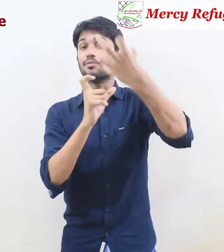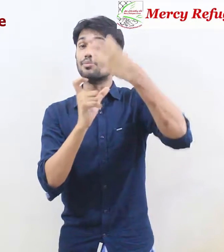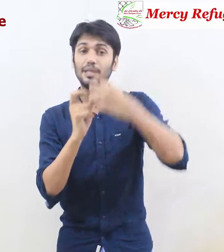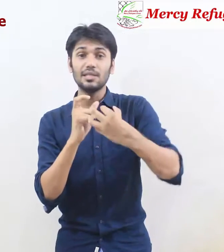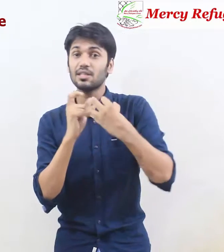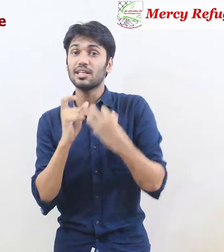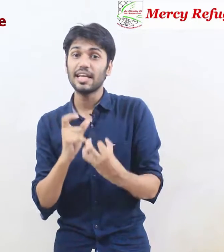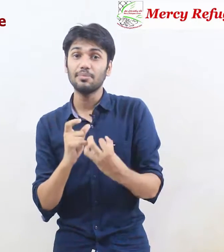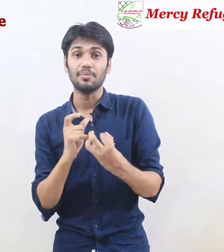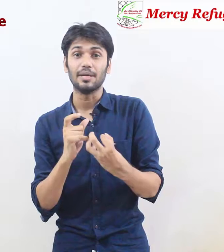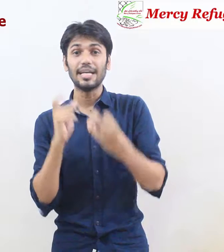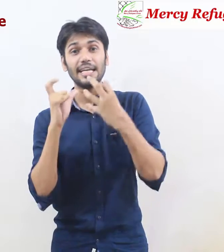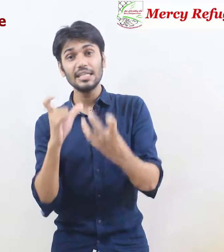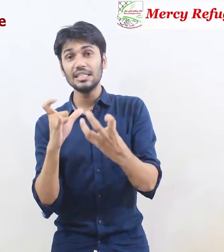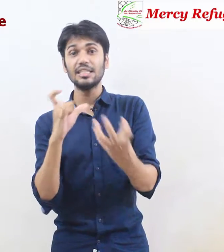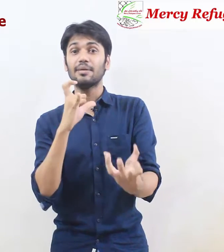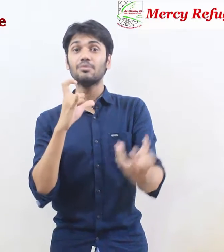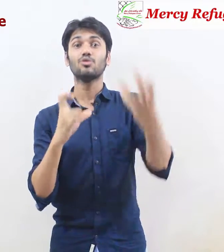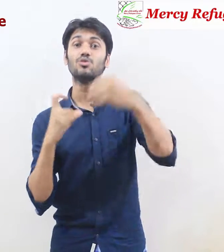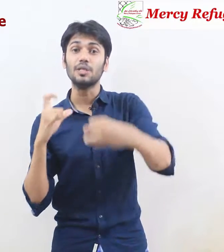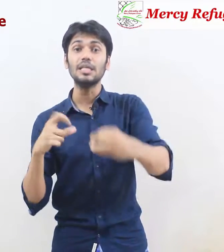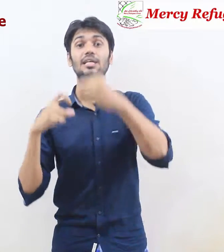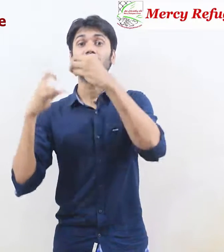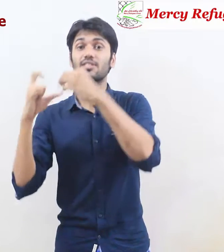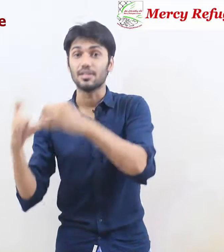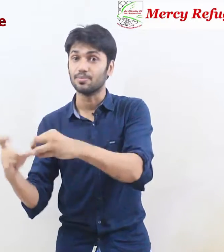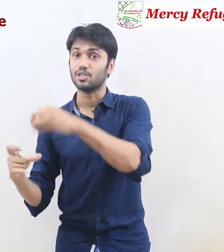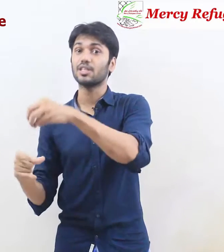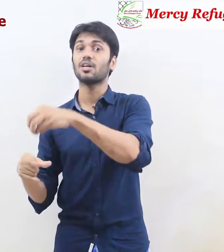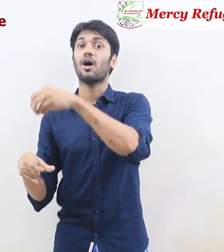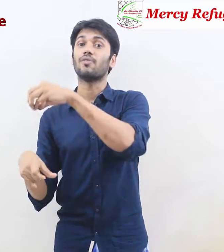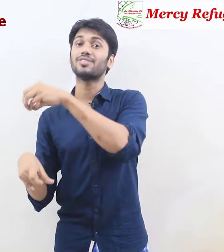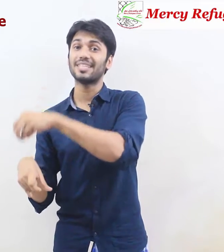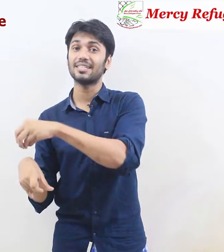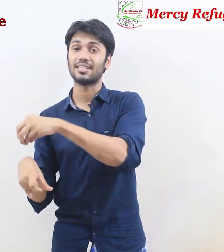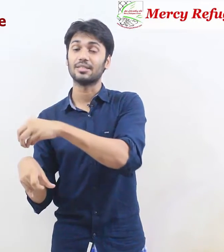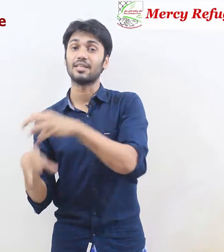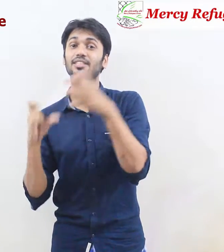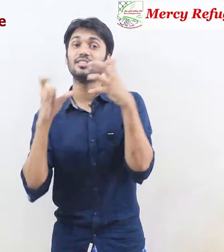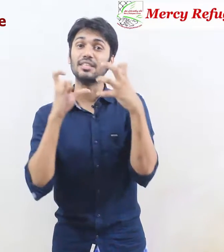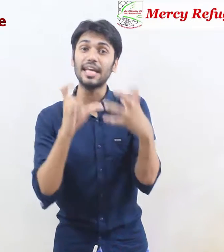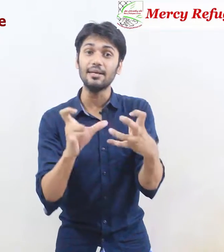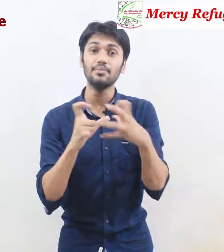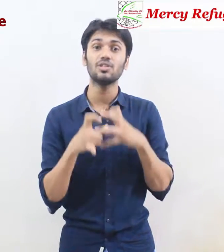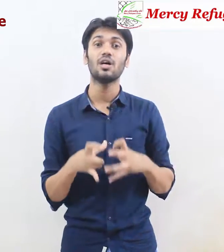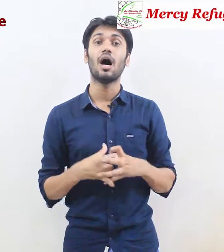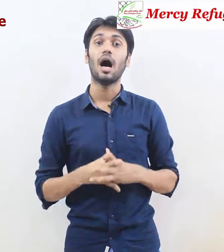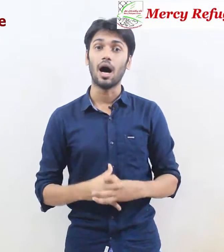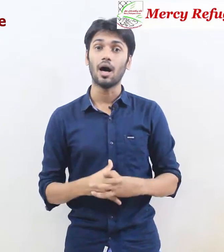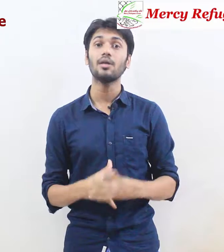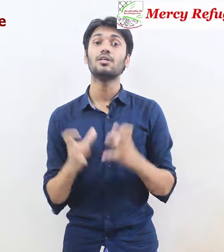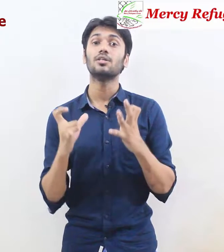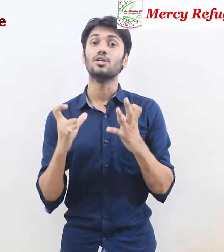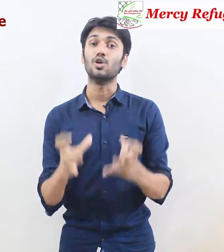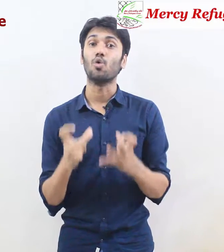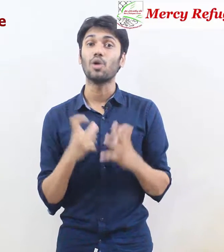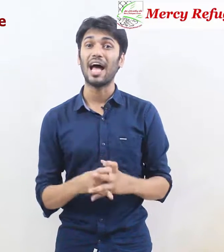bring the name any name could be the subject of the sentence and these names are known